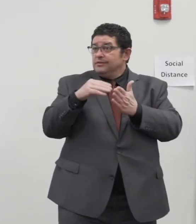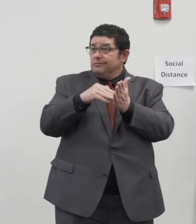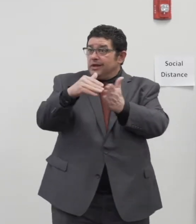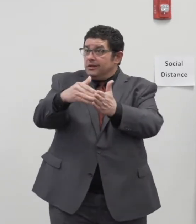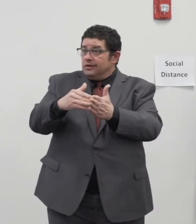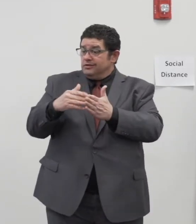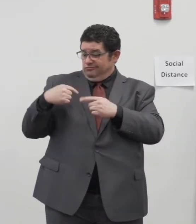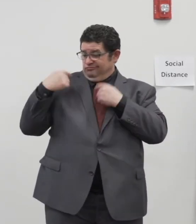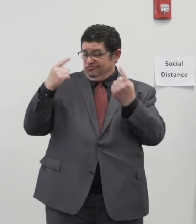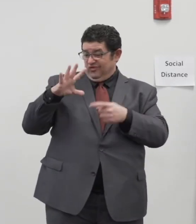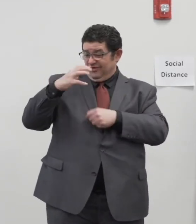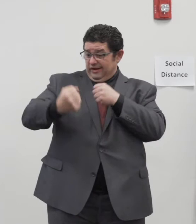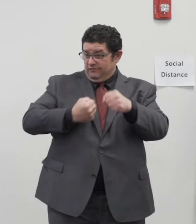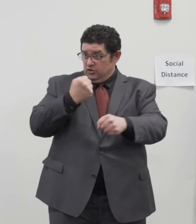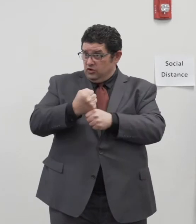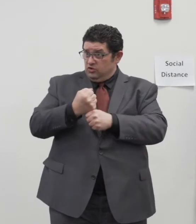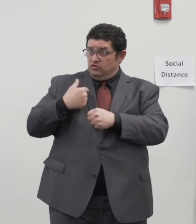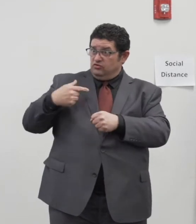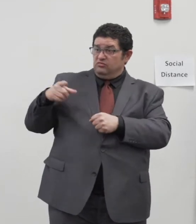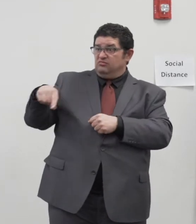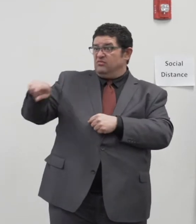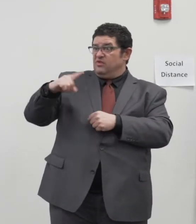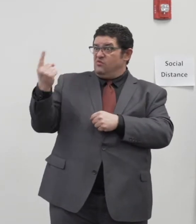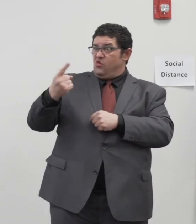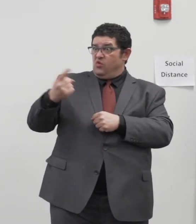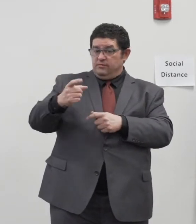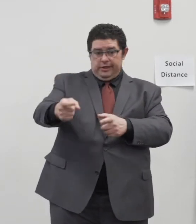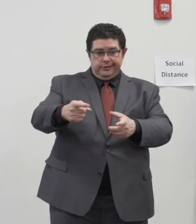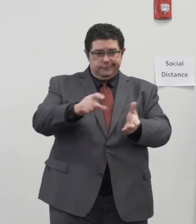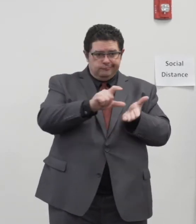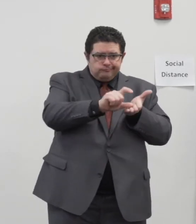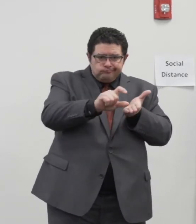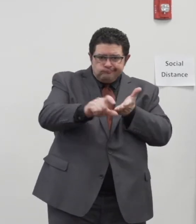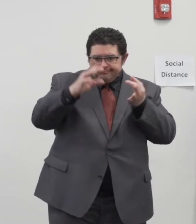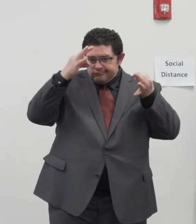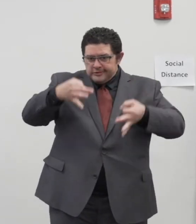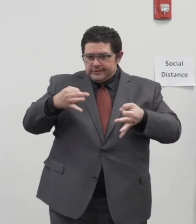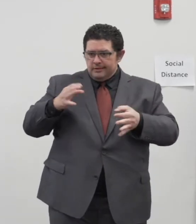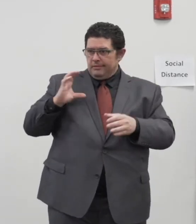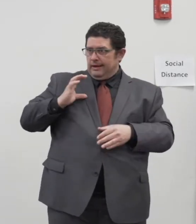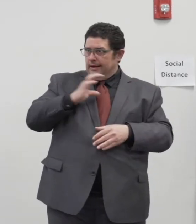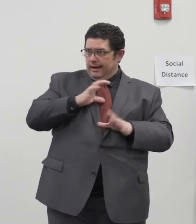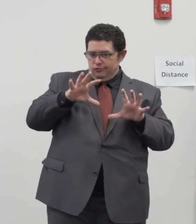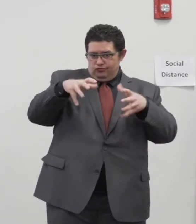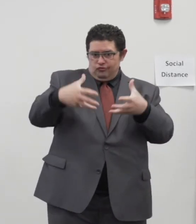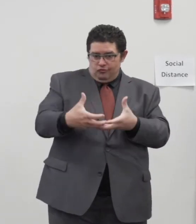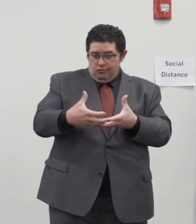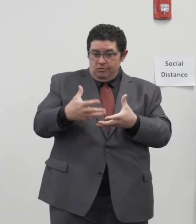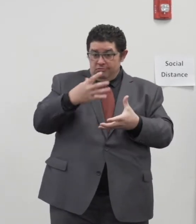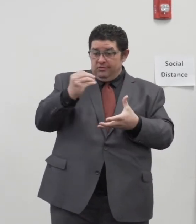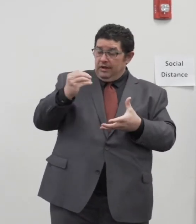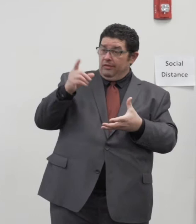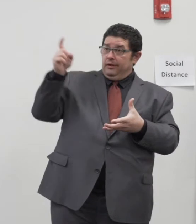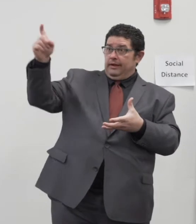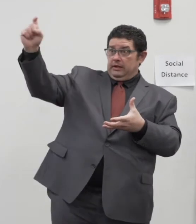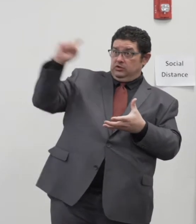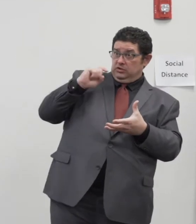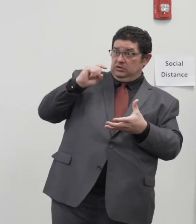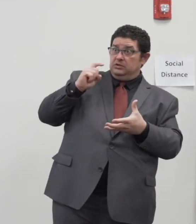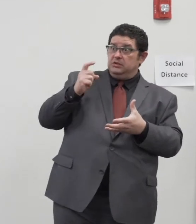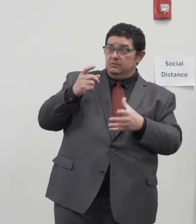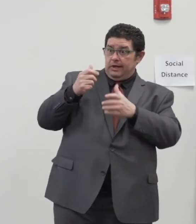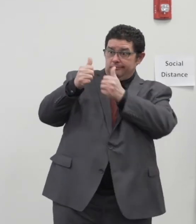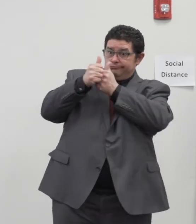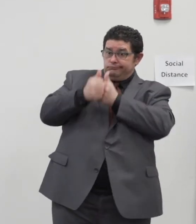past five years. They've all been appropriated by the council. They've all been monitored by the granting agency for compliance. The